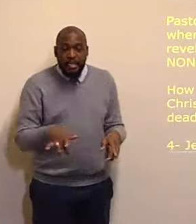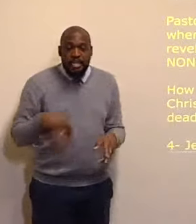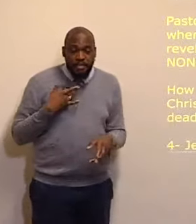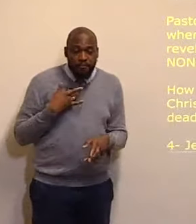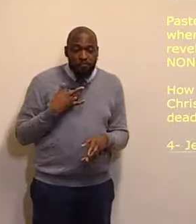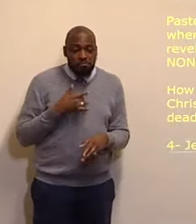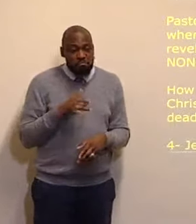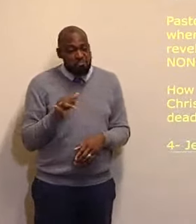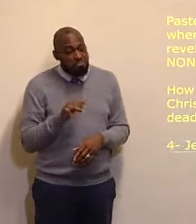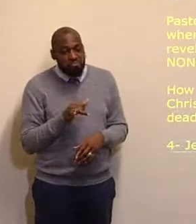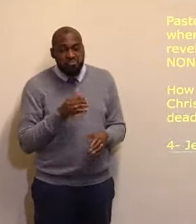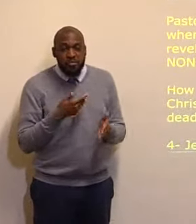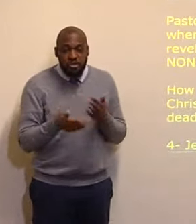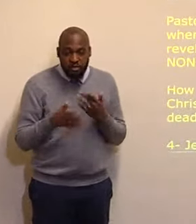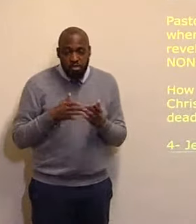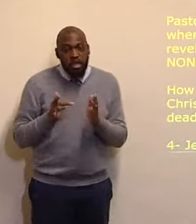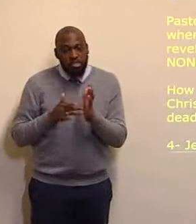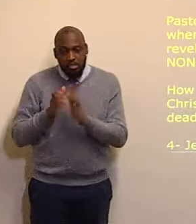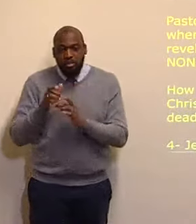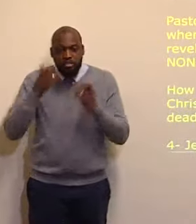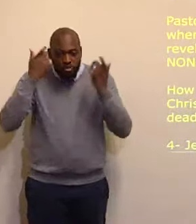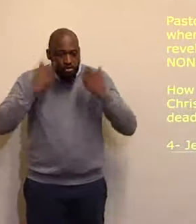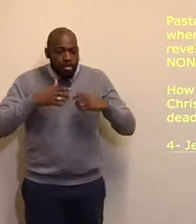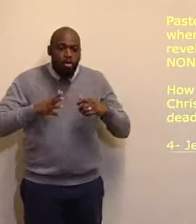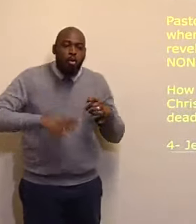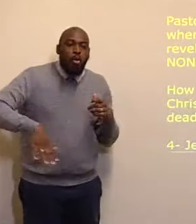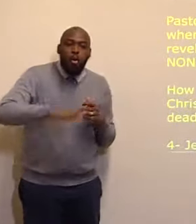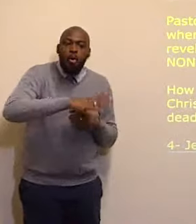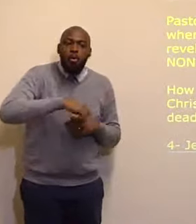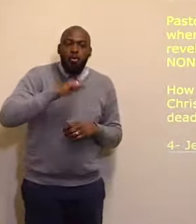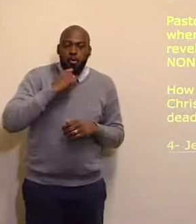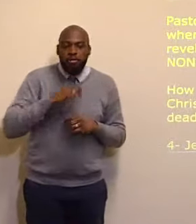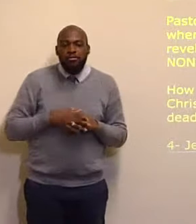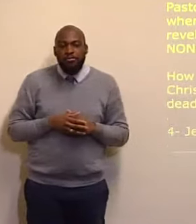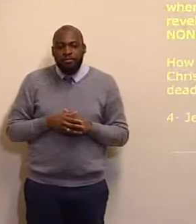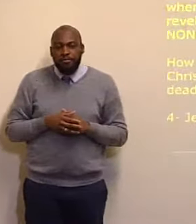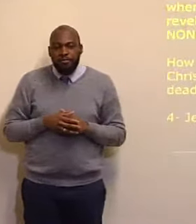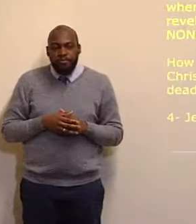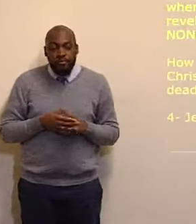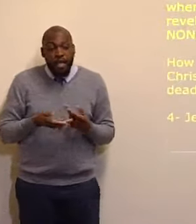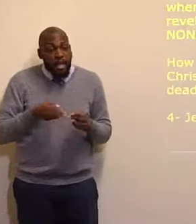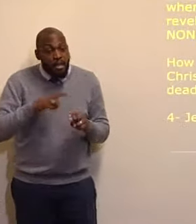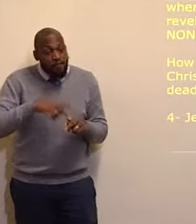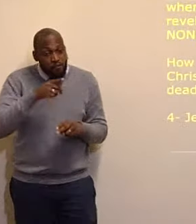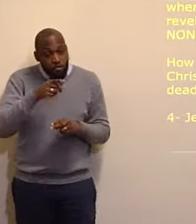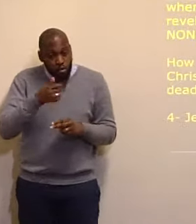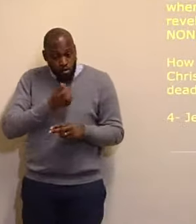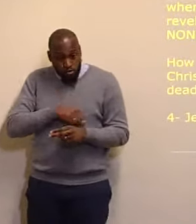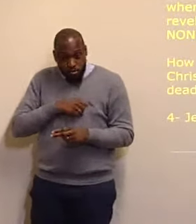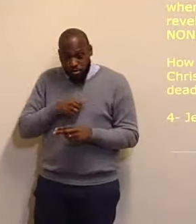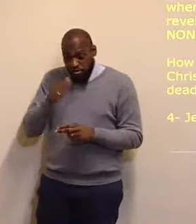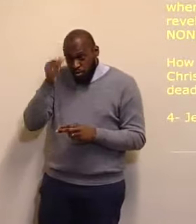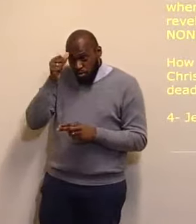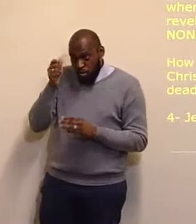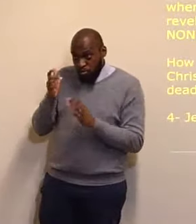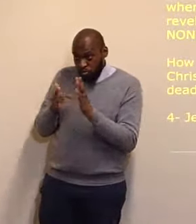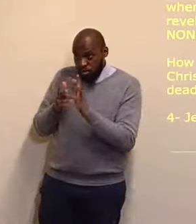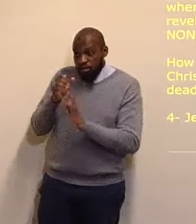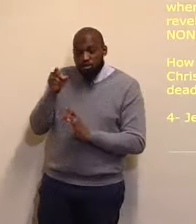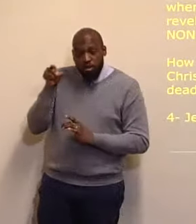if you know the Lord Jesus Christ, when you shall stand, before him, to be judged. Romans